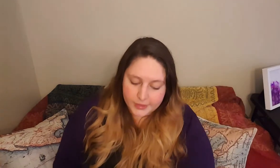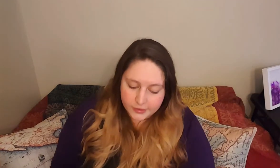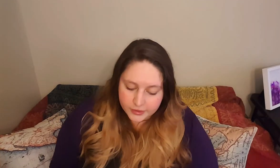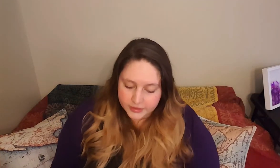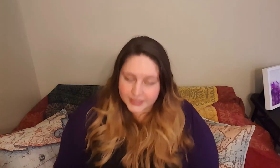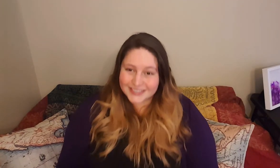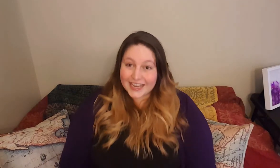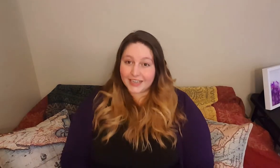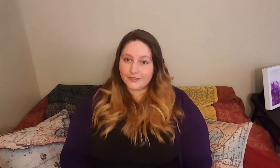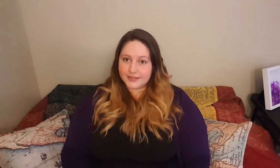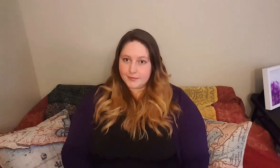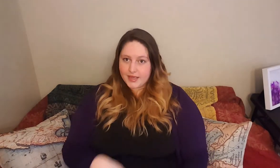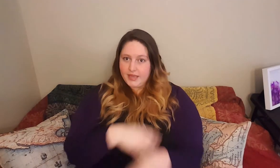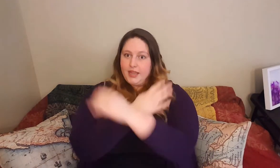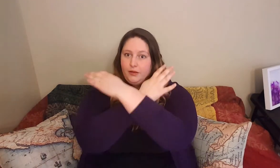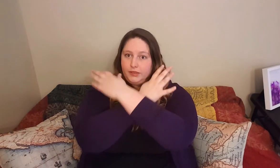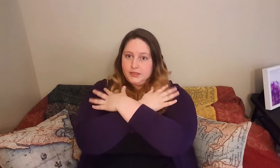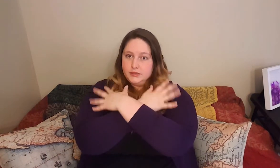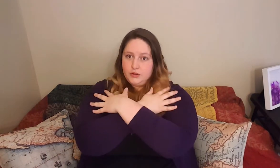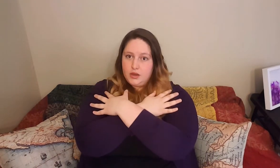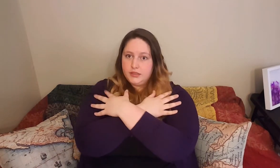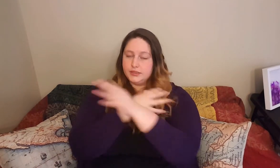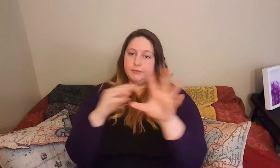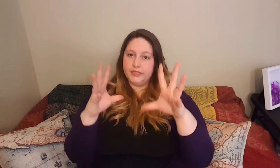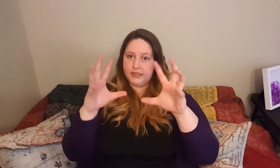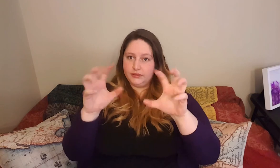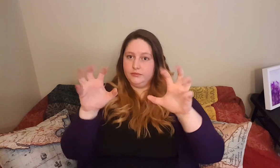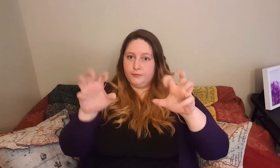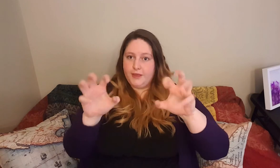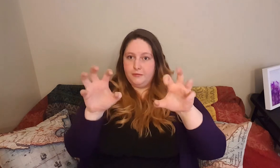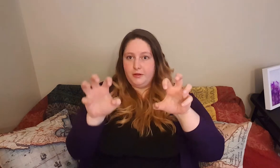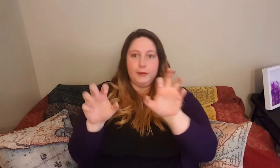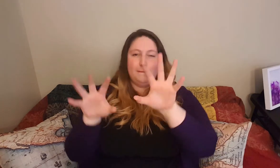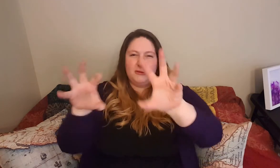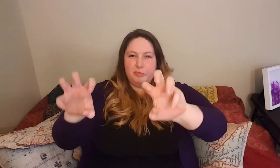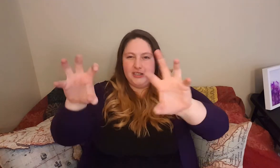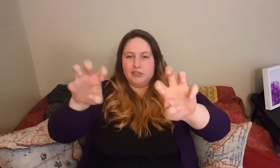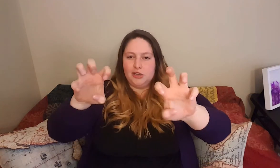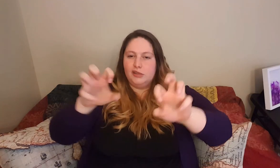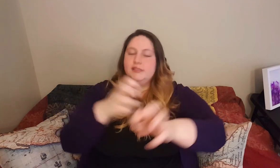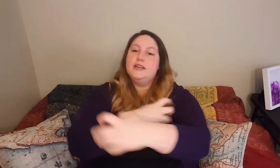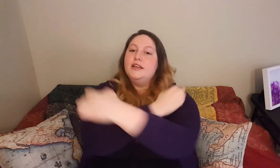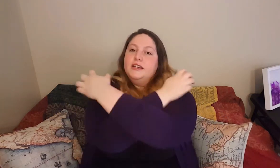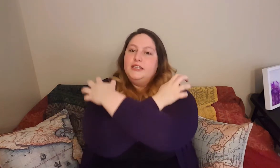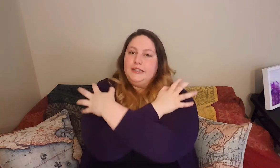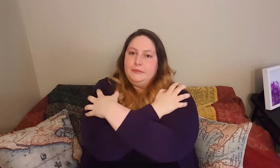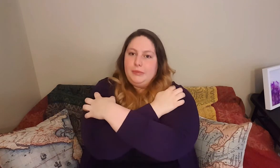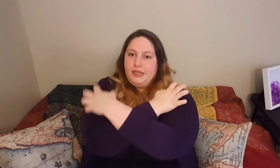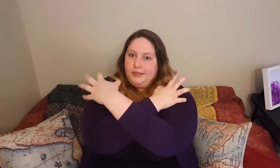Bear. It's kind of like the bat. How it's crossed. But. We have our. Our bear claws. And bear.